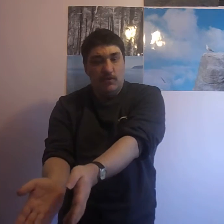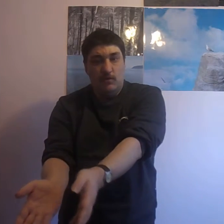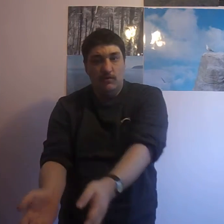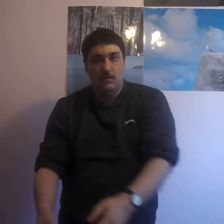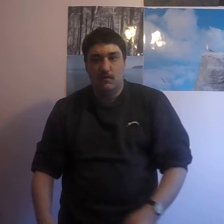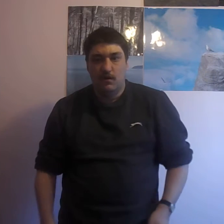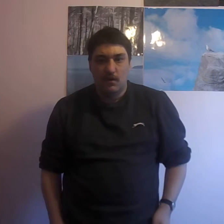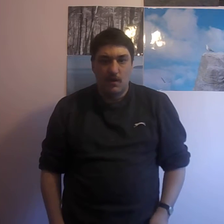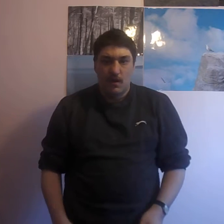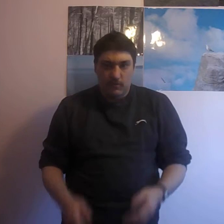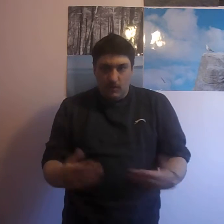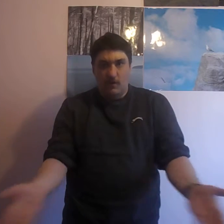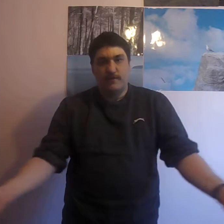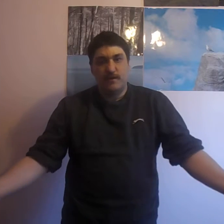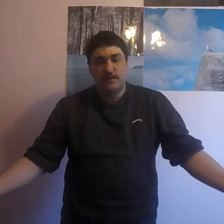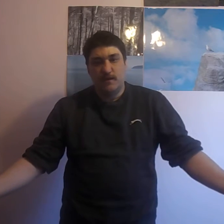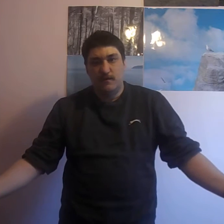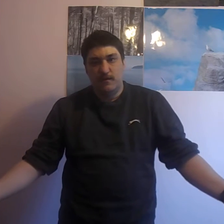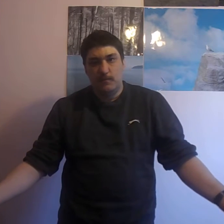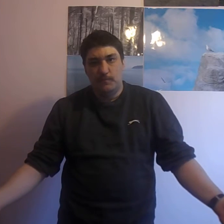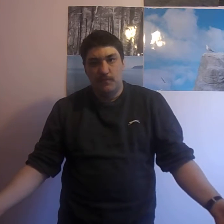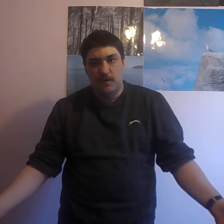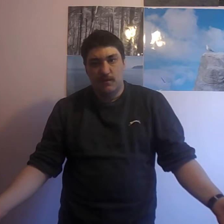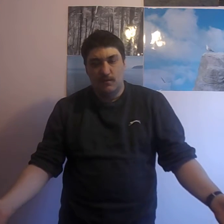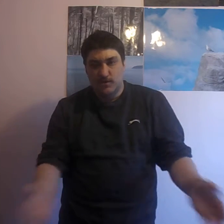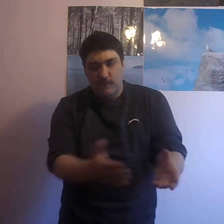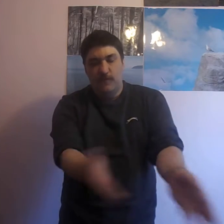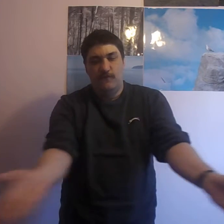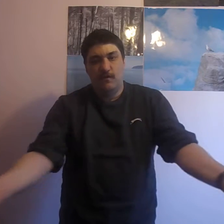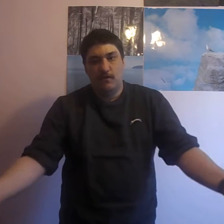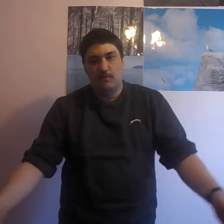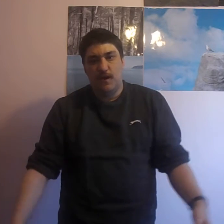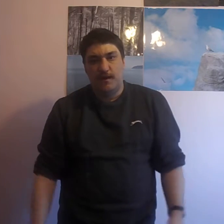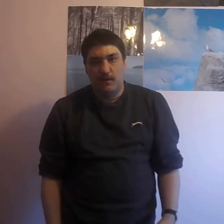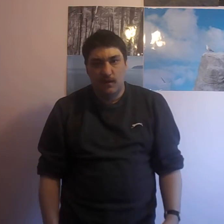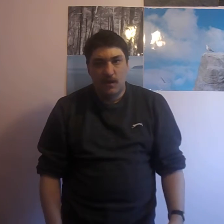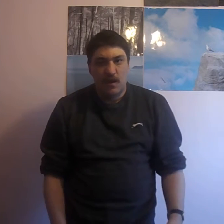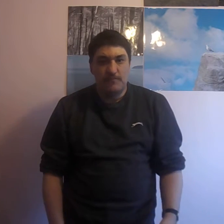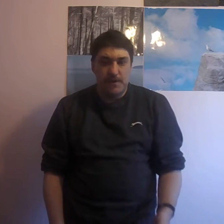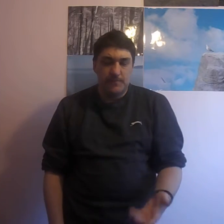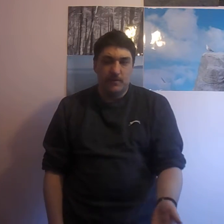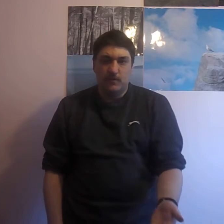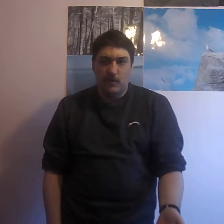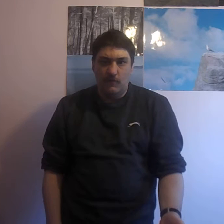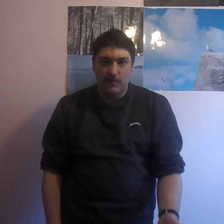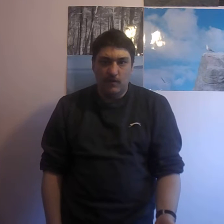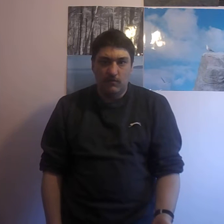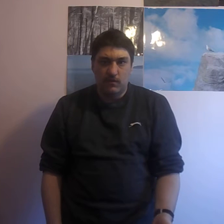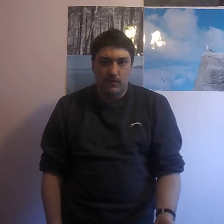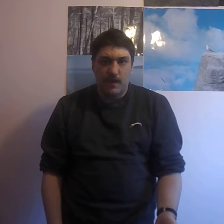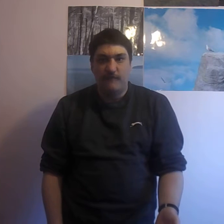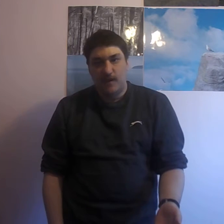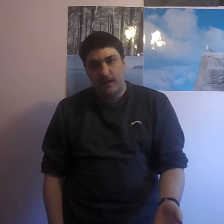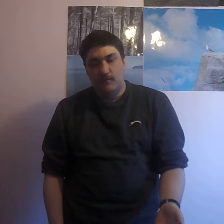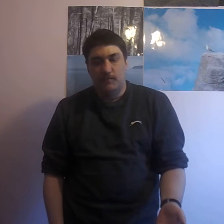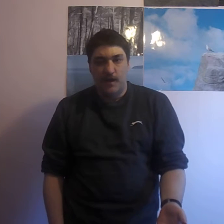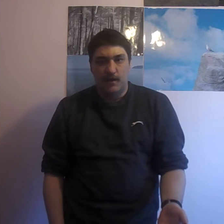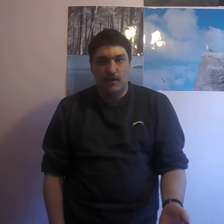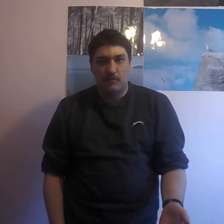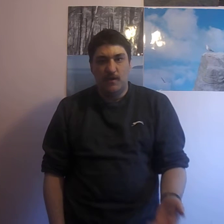all. So, what has this shift in focus bred? It's bred a bunch of 12-year-olds effing down the mic at you because